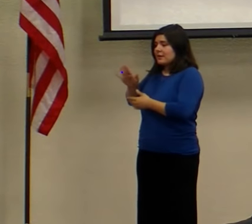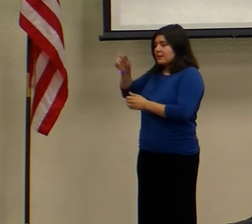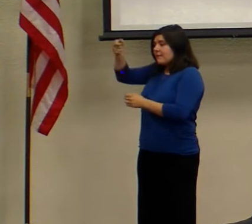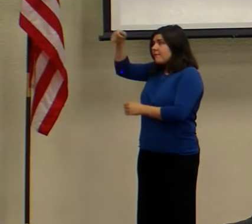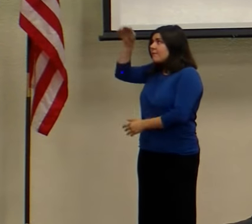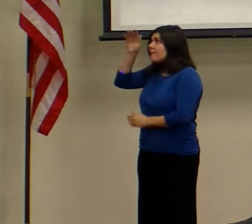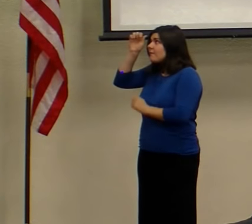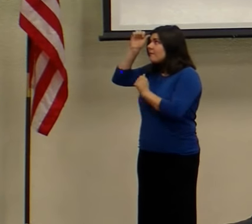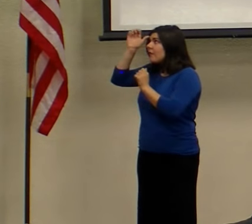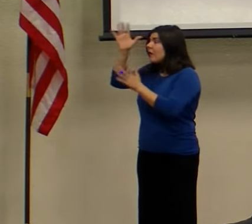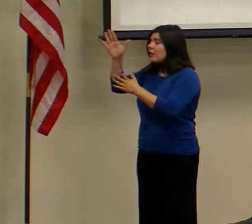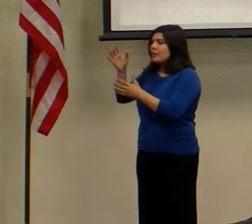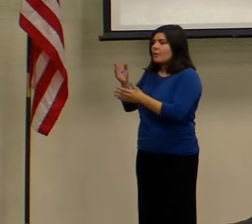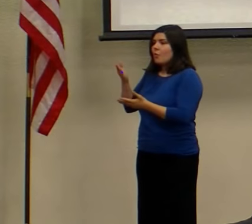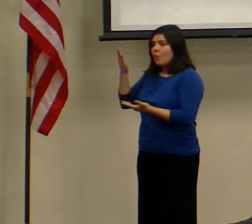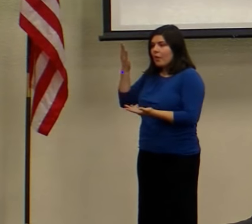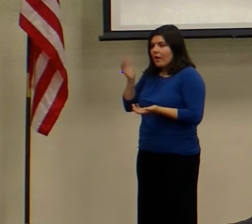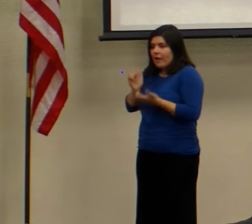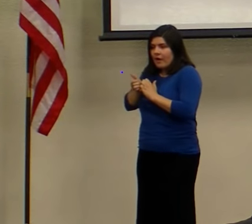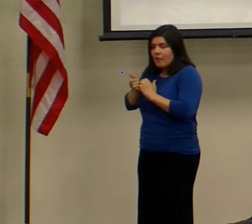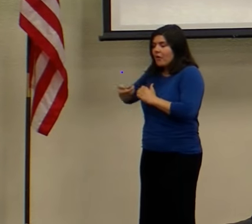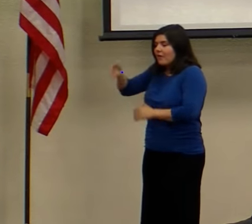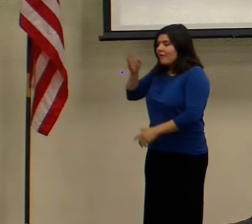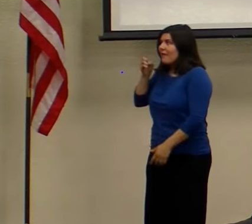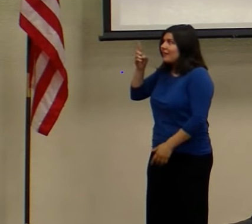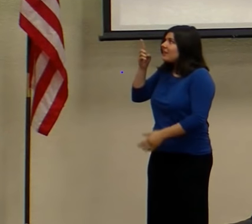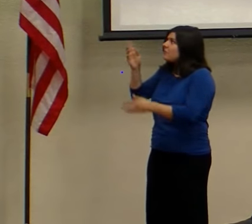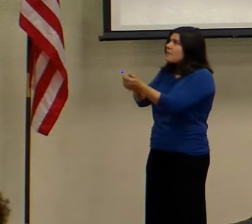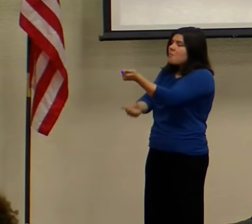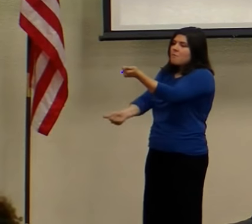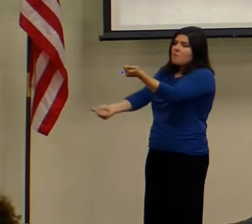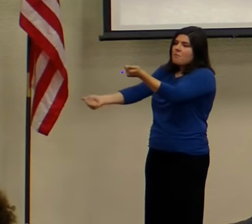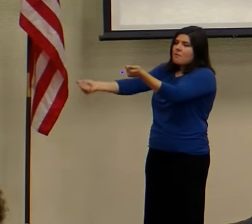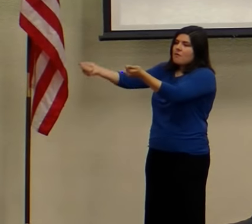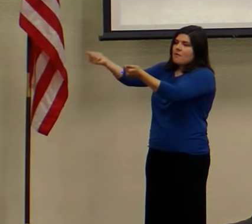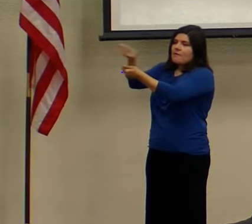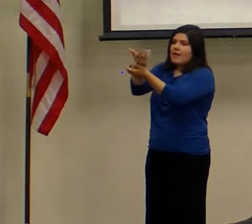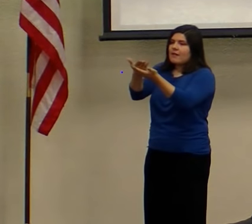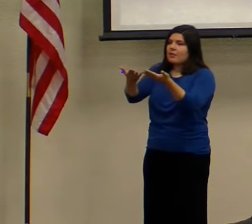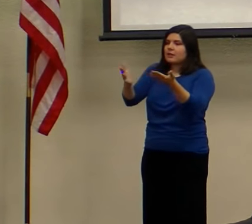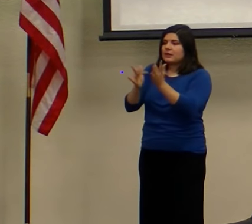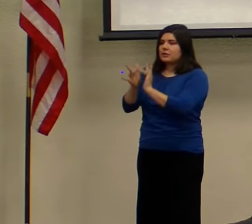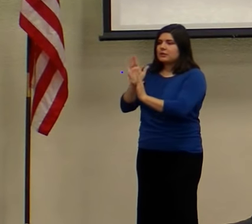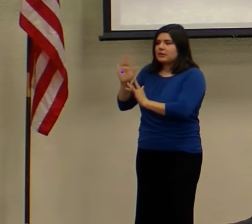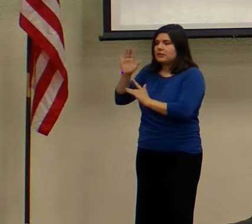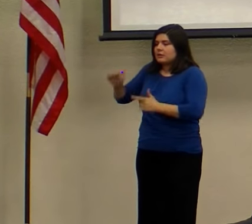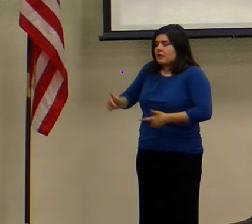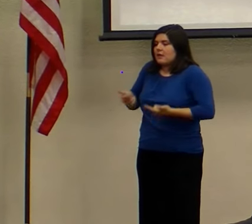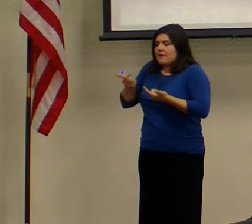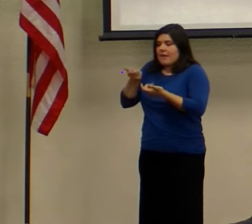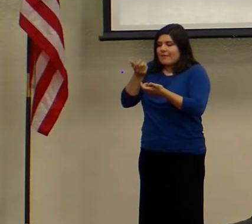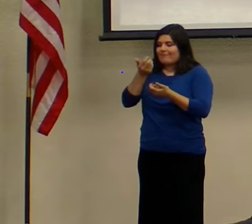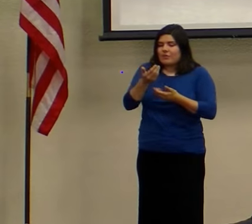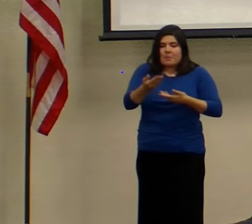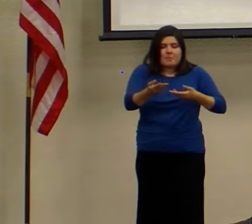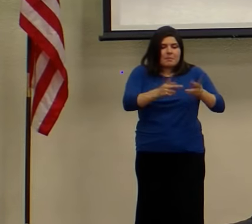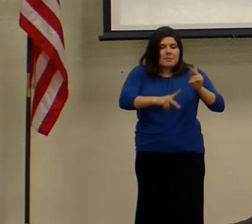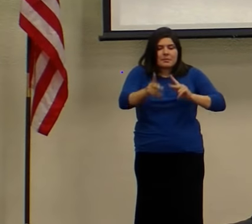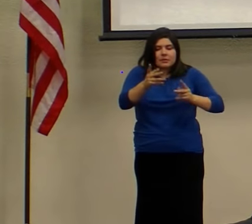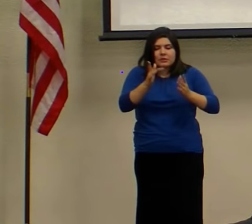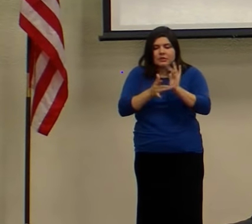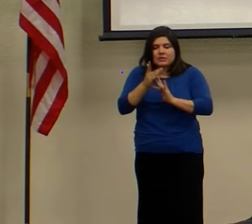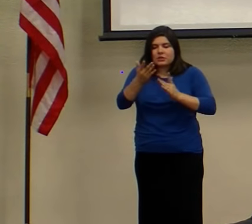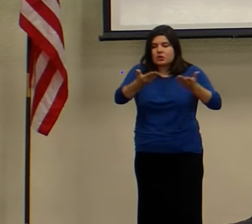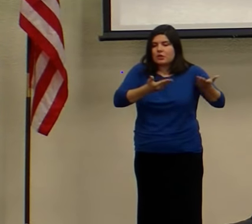God was number one over everything in his life. that the people that he was serving, even the people that he